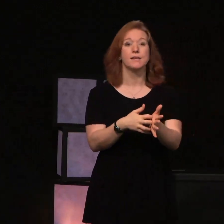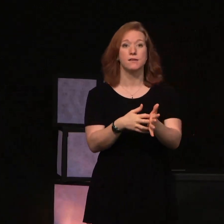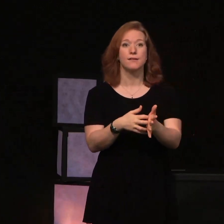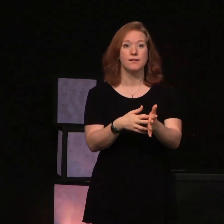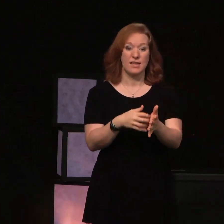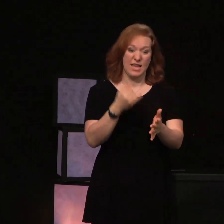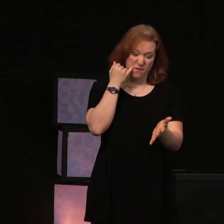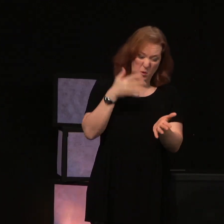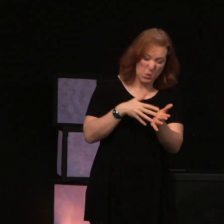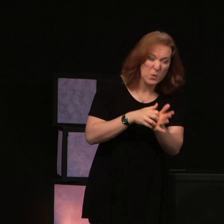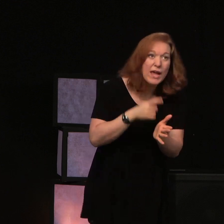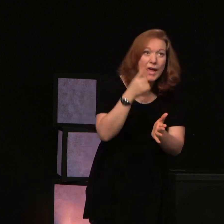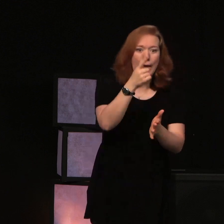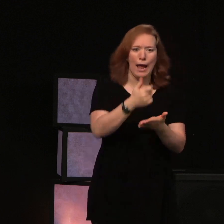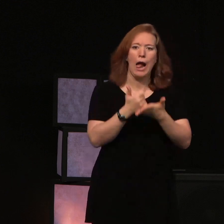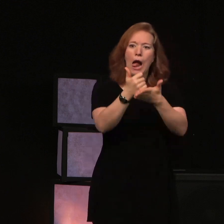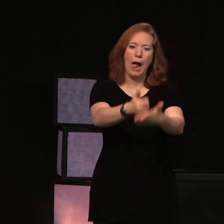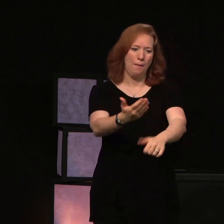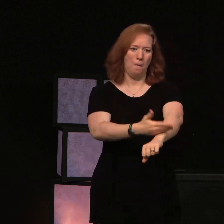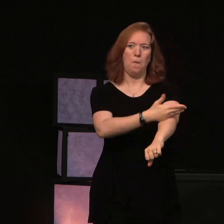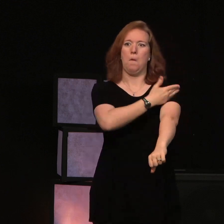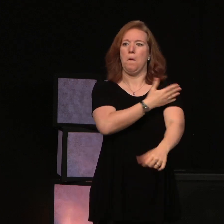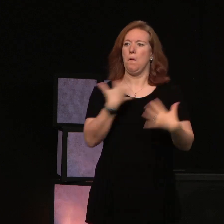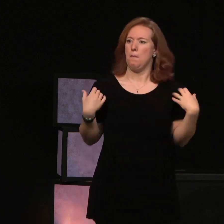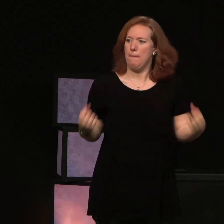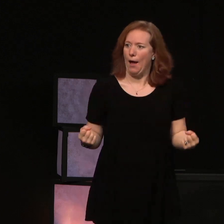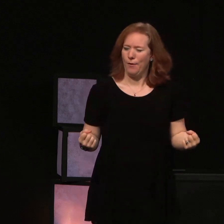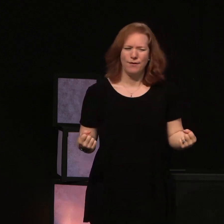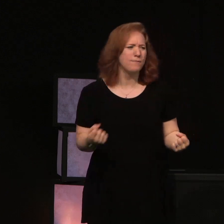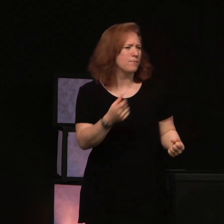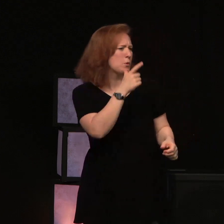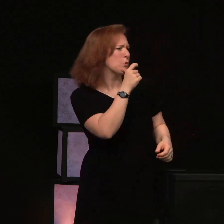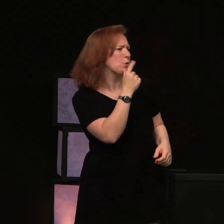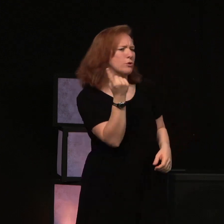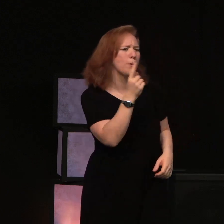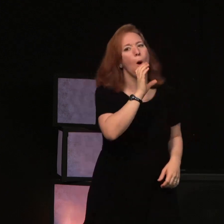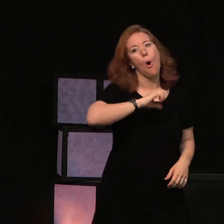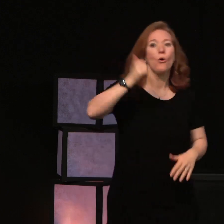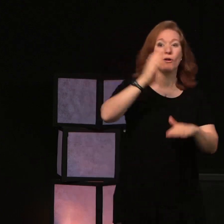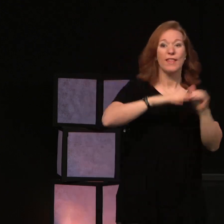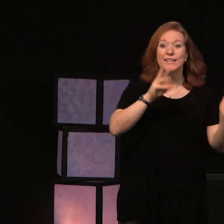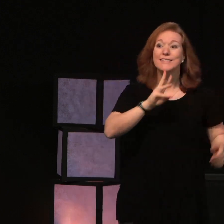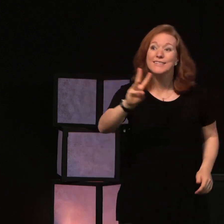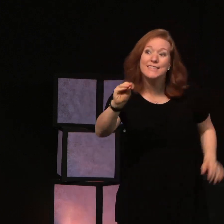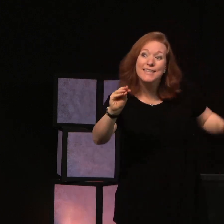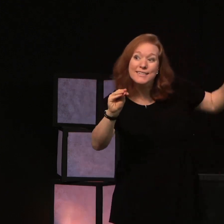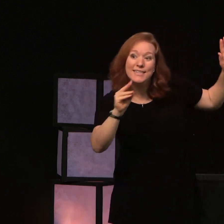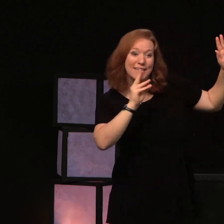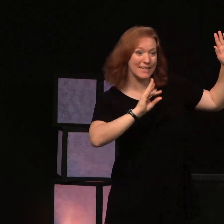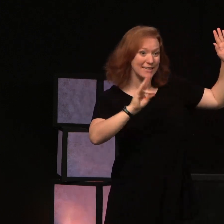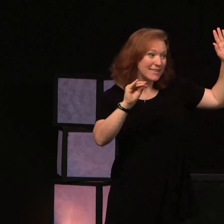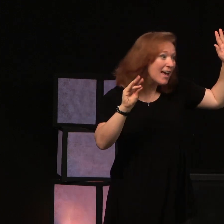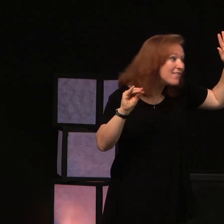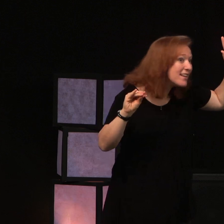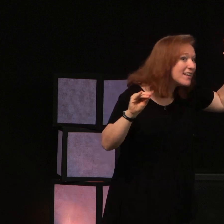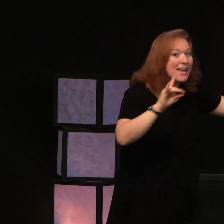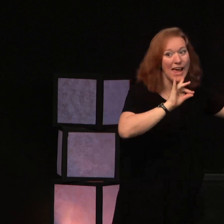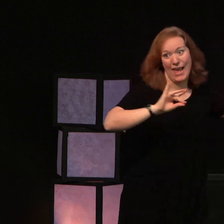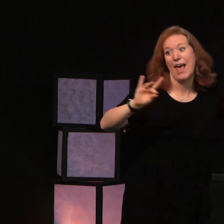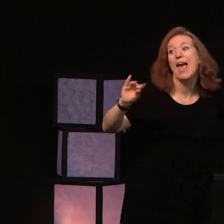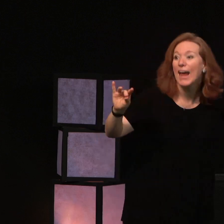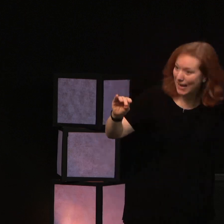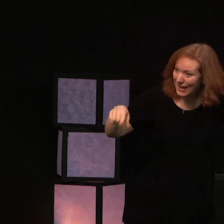the weak. Hmm. Where are my people over 60, over 70, over 80?